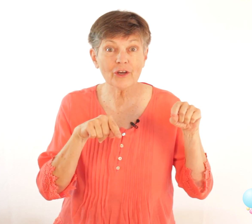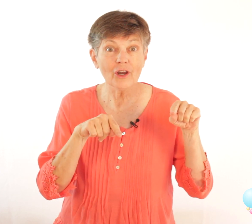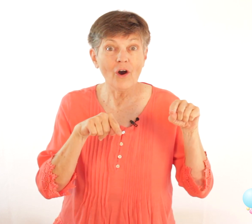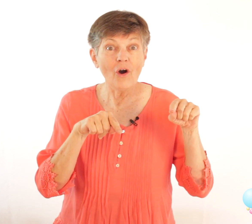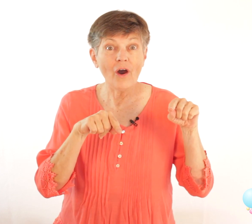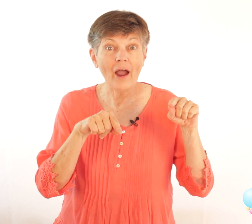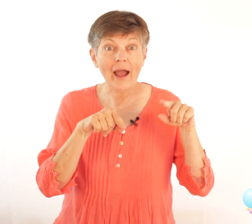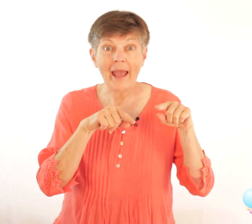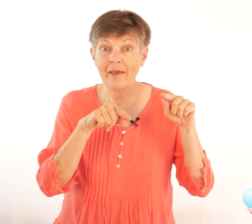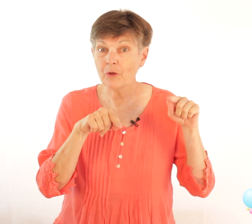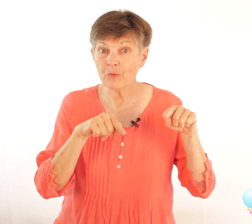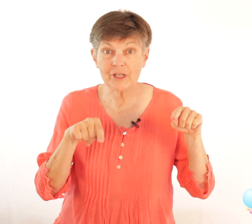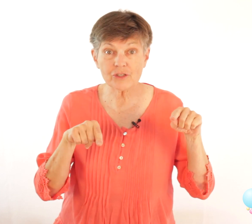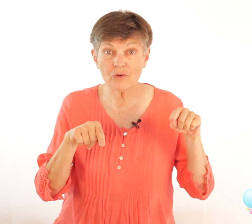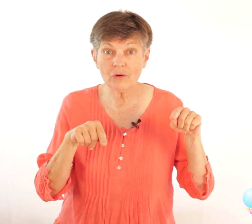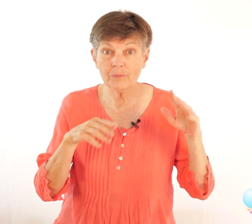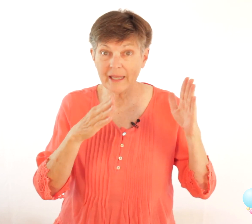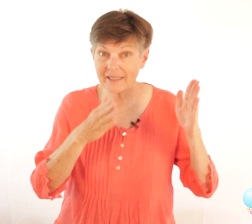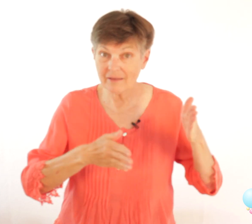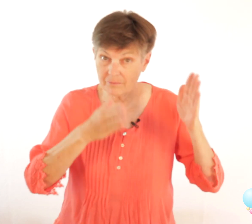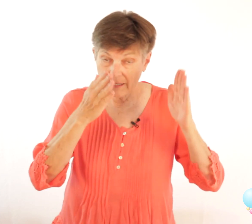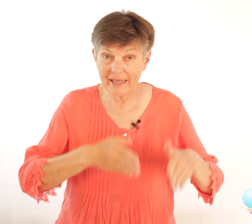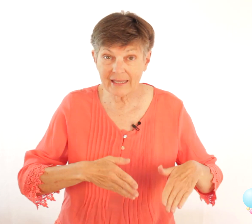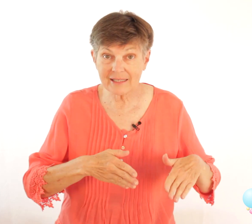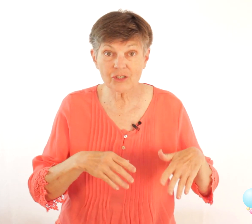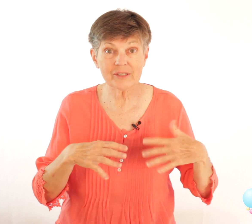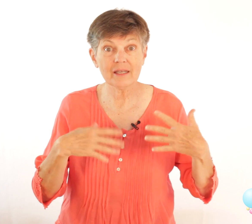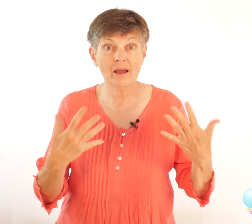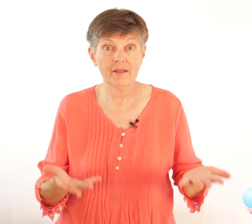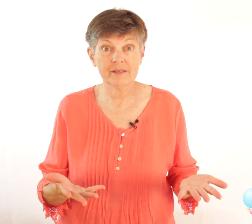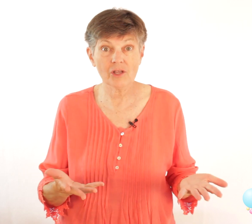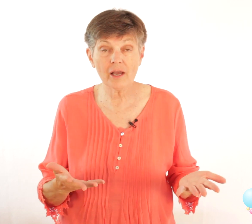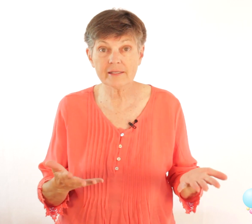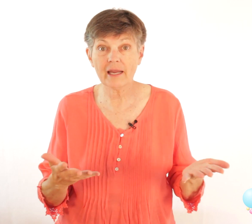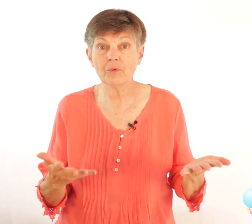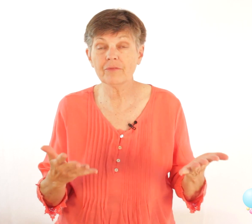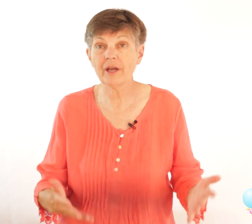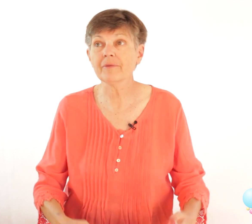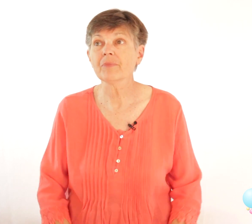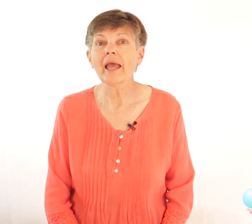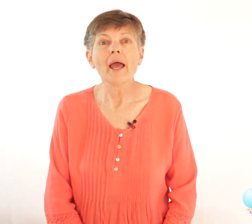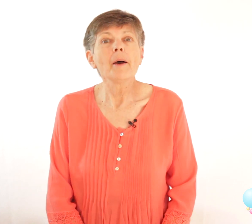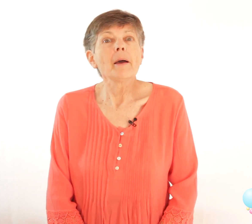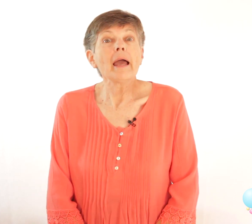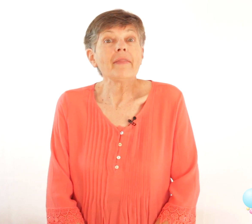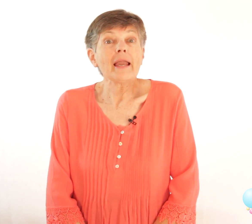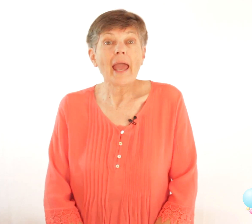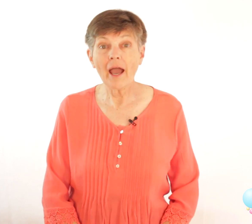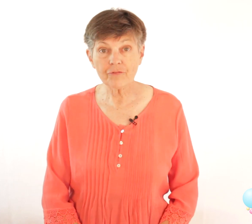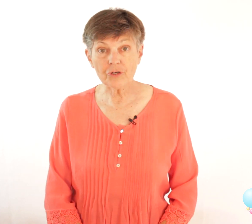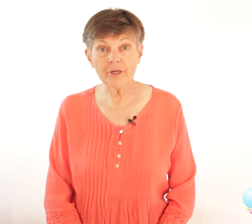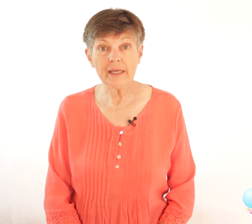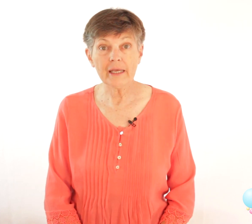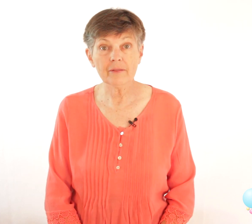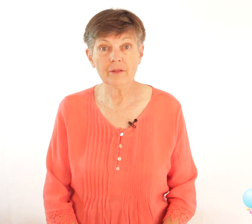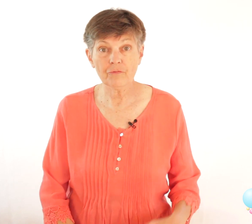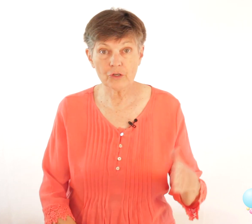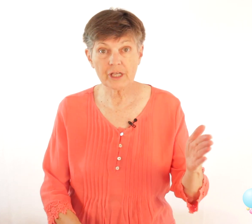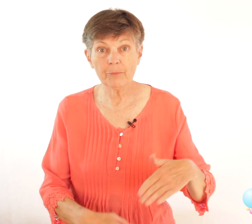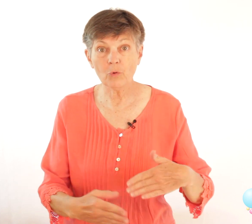I am the preschool place playlist you'll see a lot of the songs that I would have done and then after the first couple